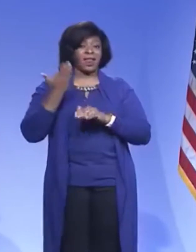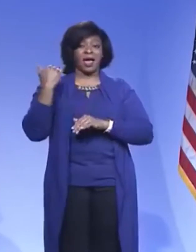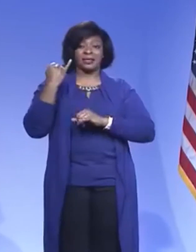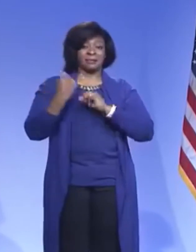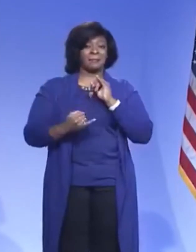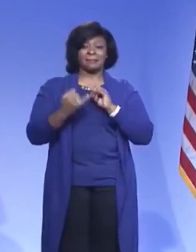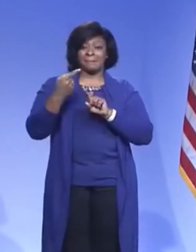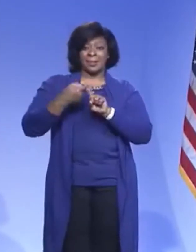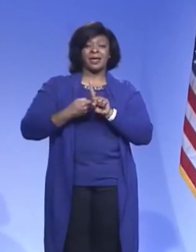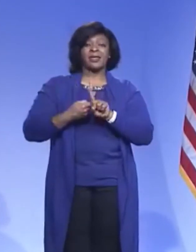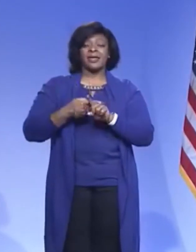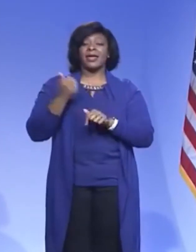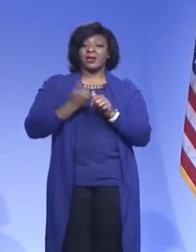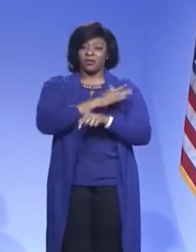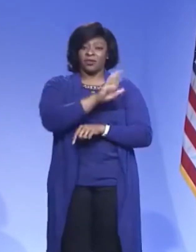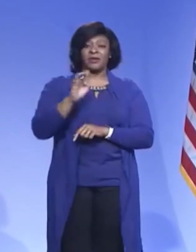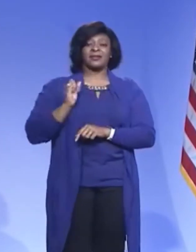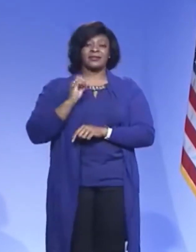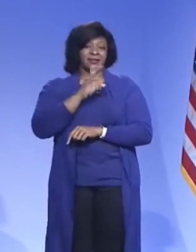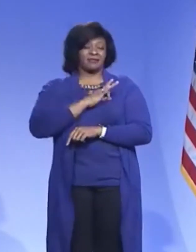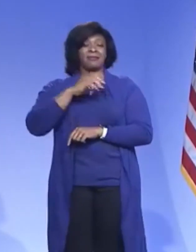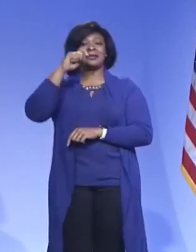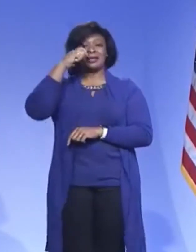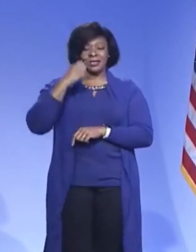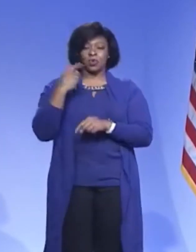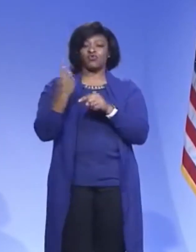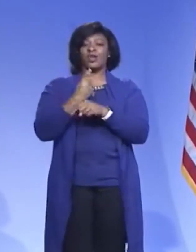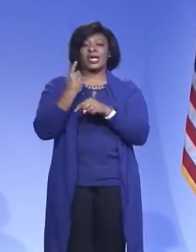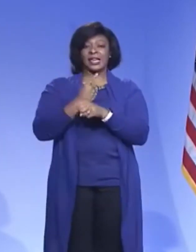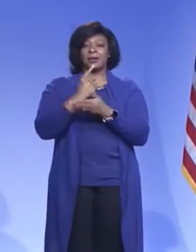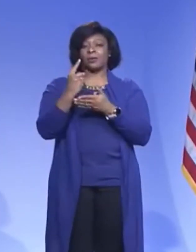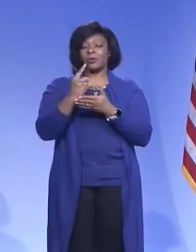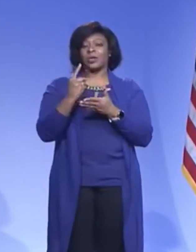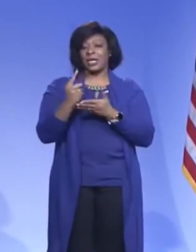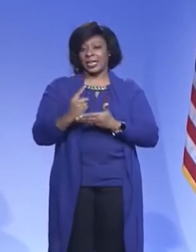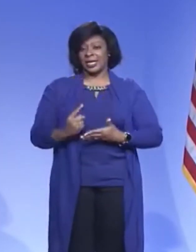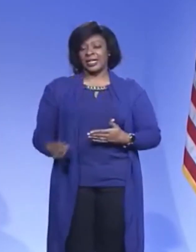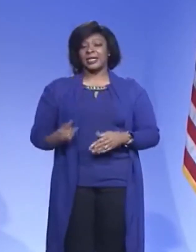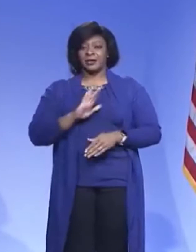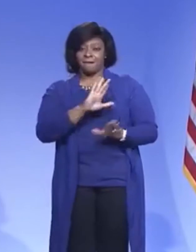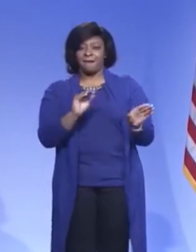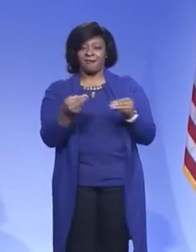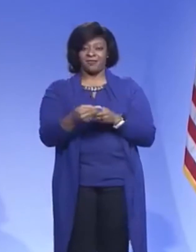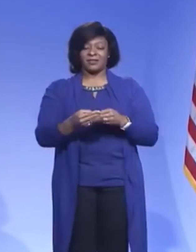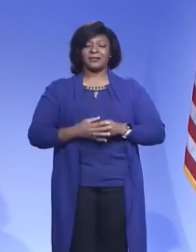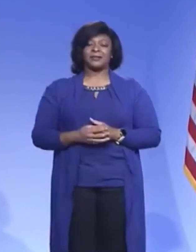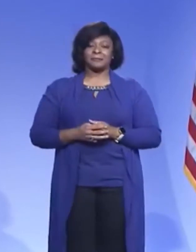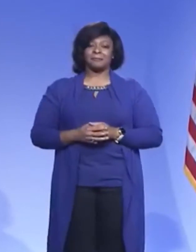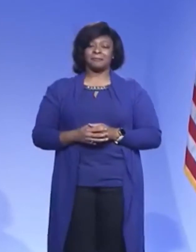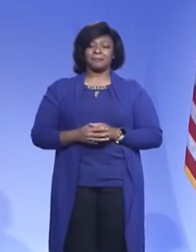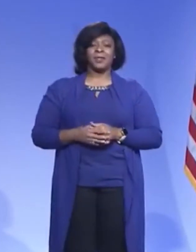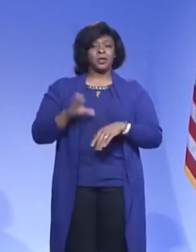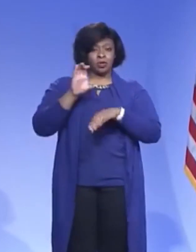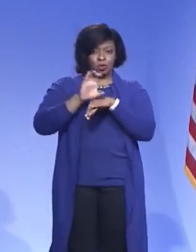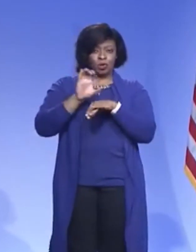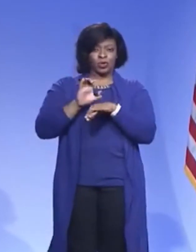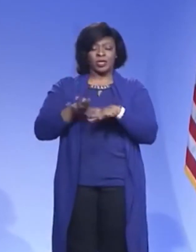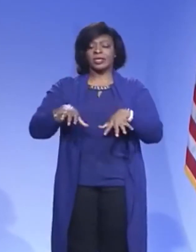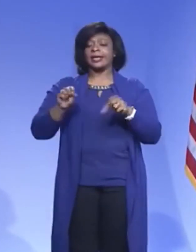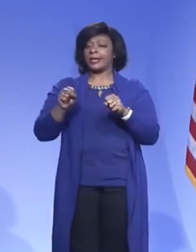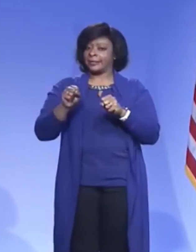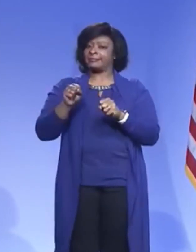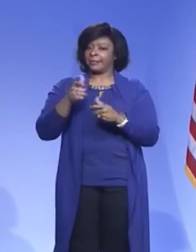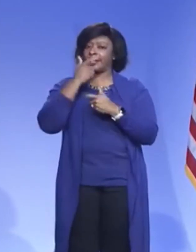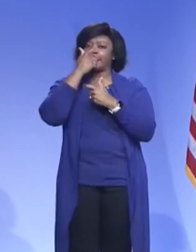everyone in our staff has been tested at a regular basis every week. Churches have been taking great interest.